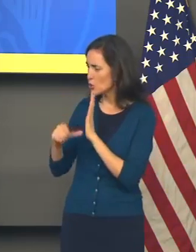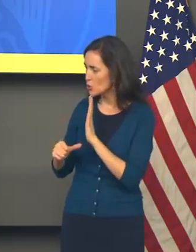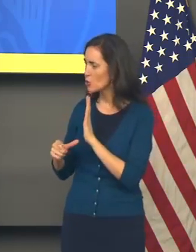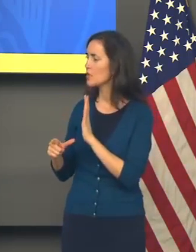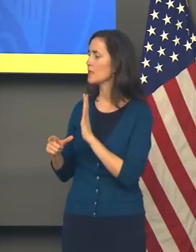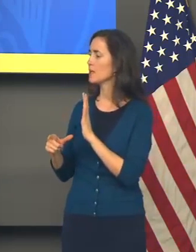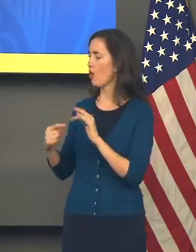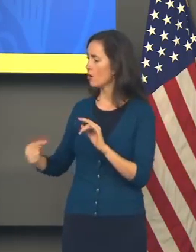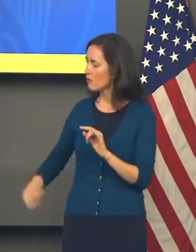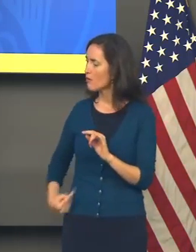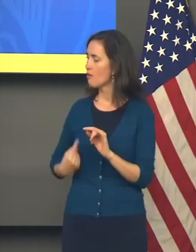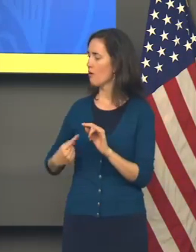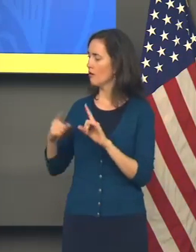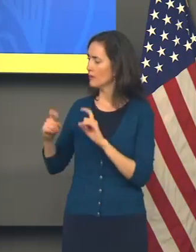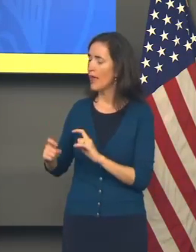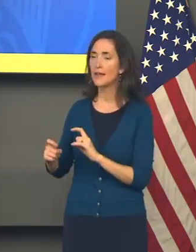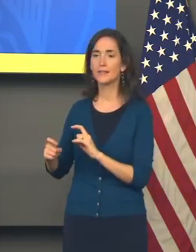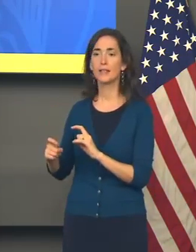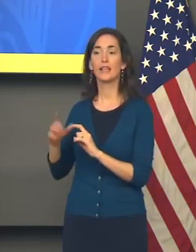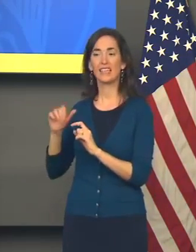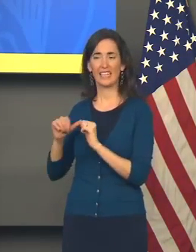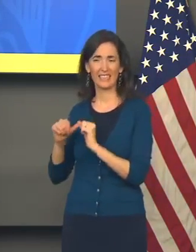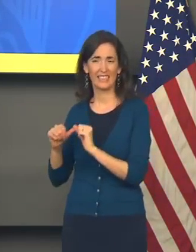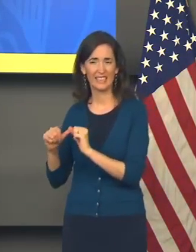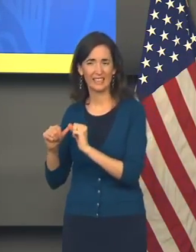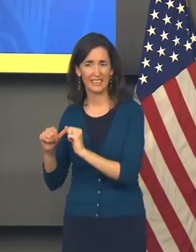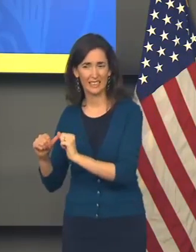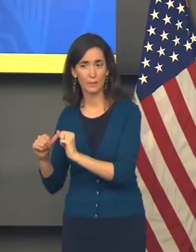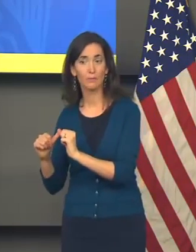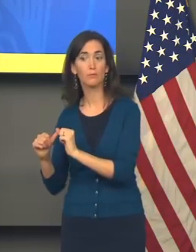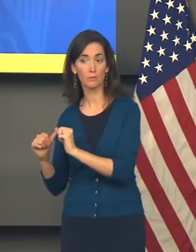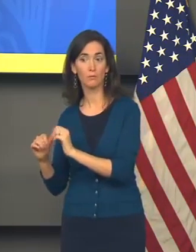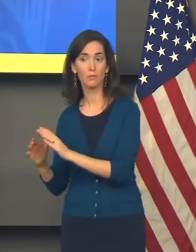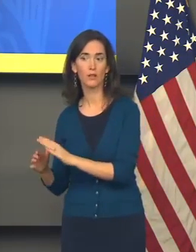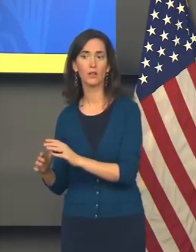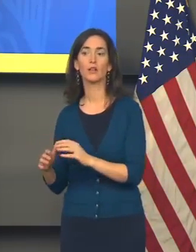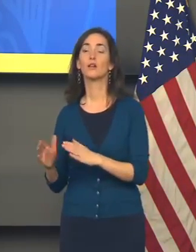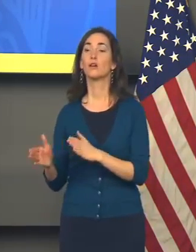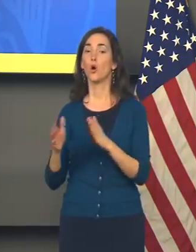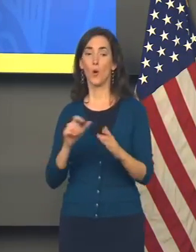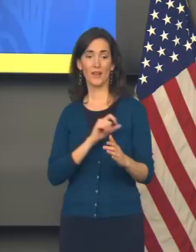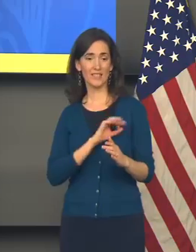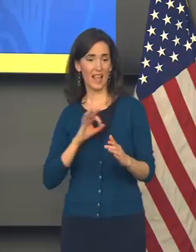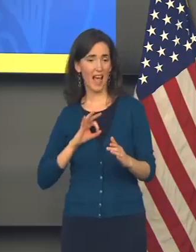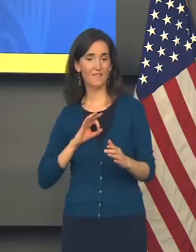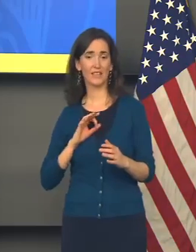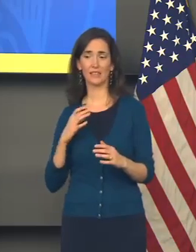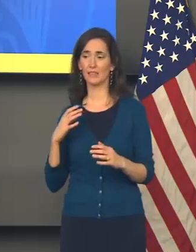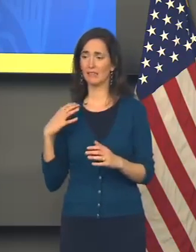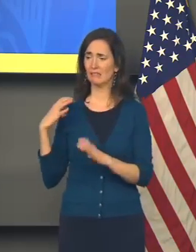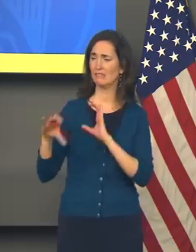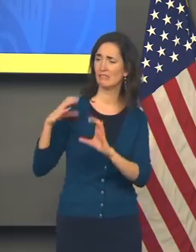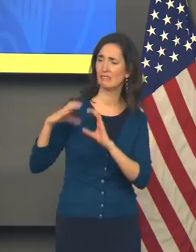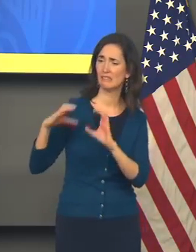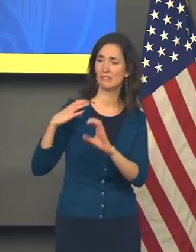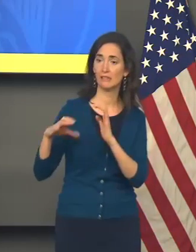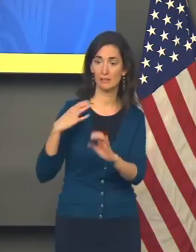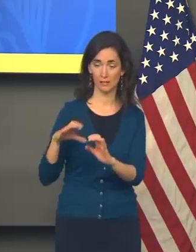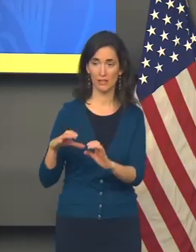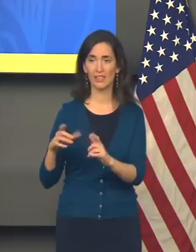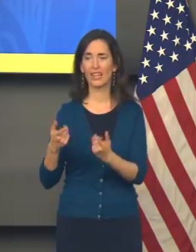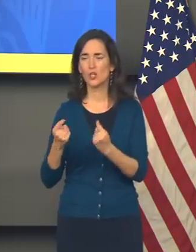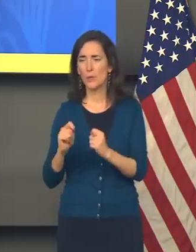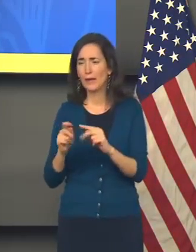easy, easy choice. They can continue to stretch a little bit staffing ratios. can try and go from